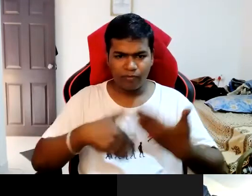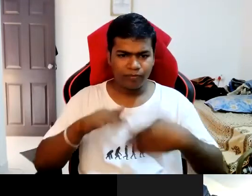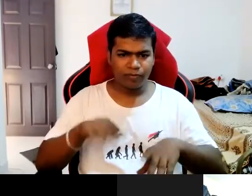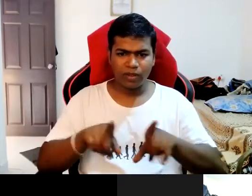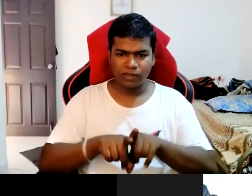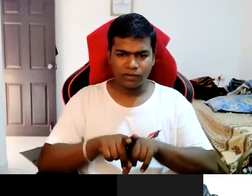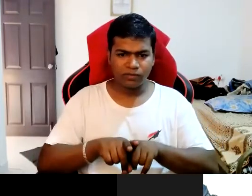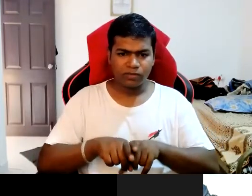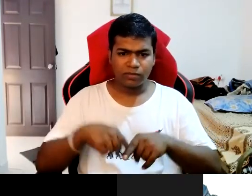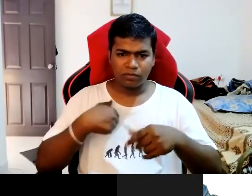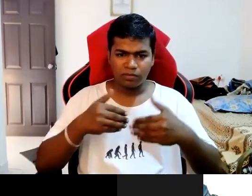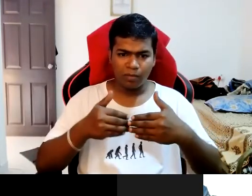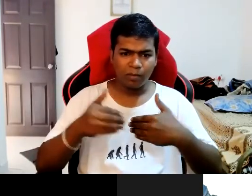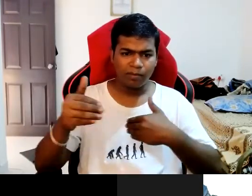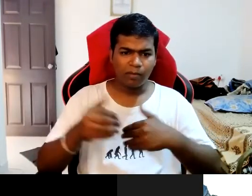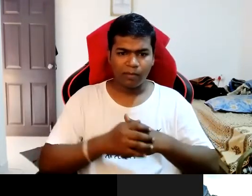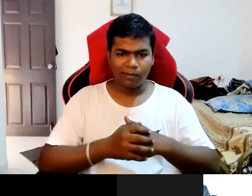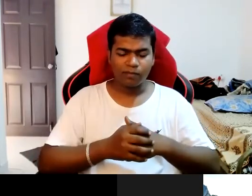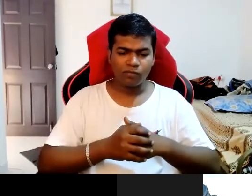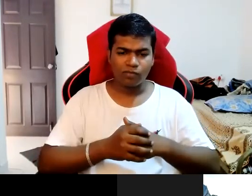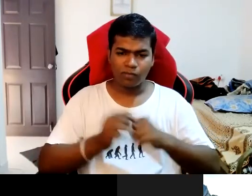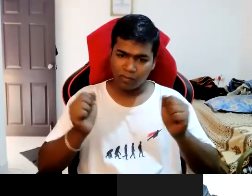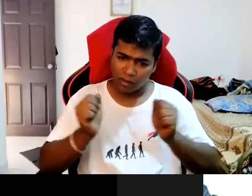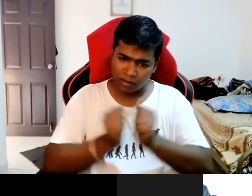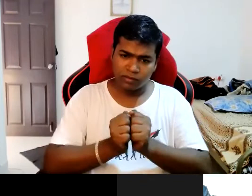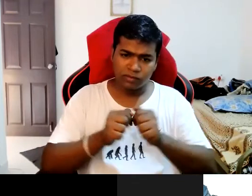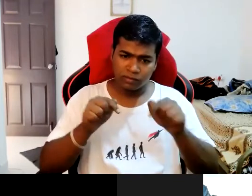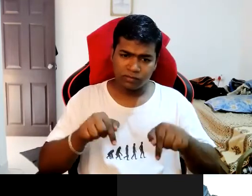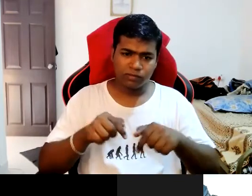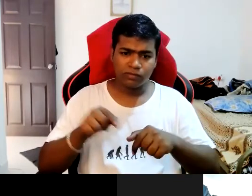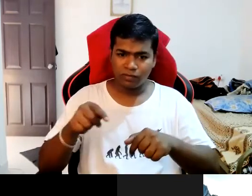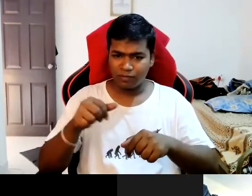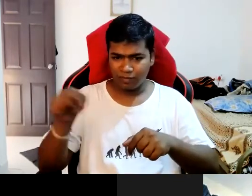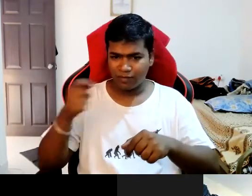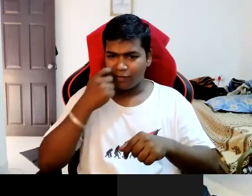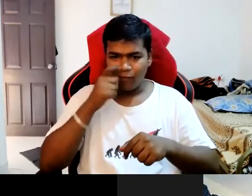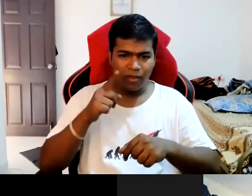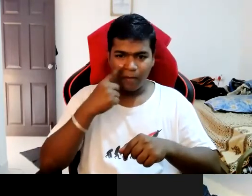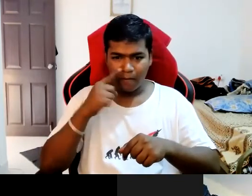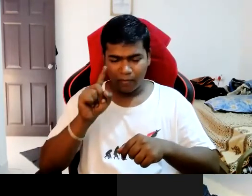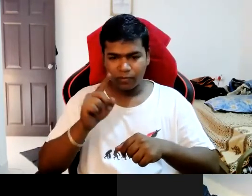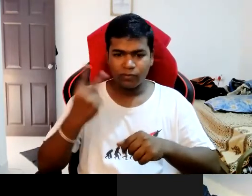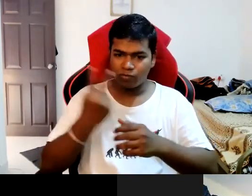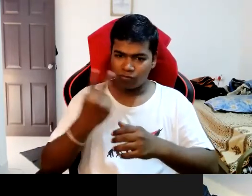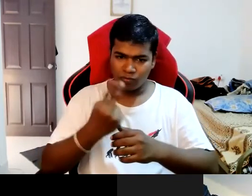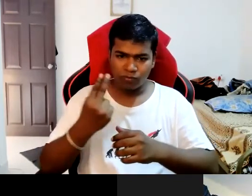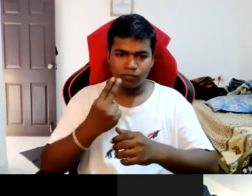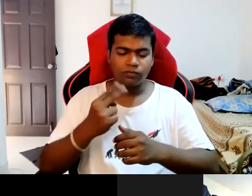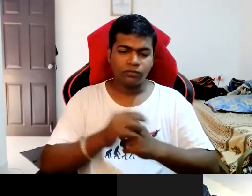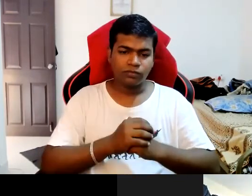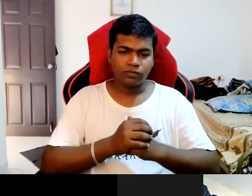schooling. But still with my parents support I was completed my